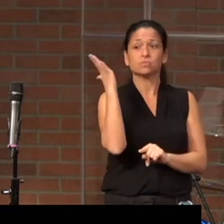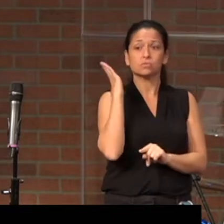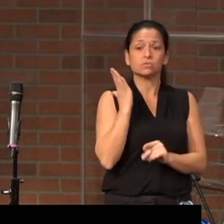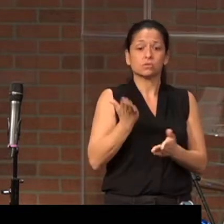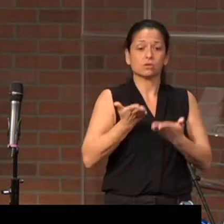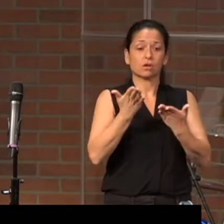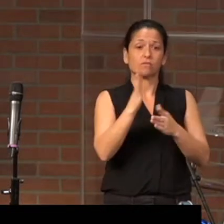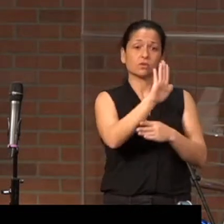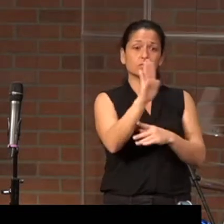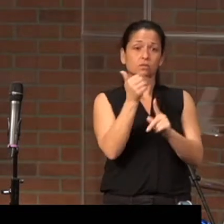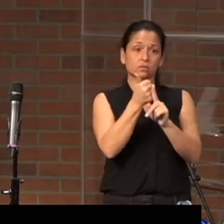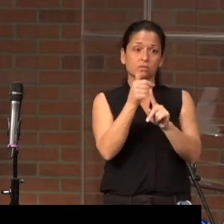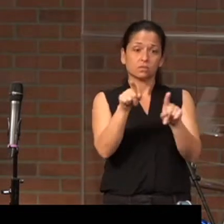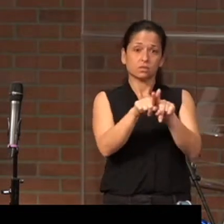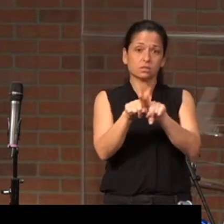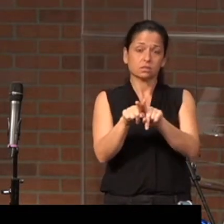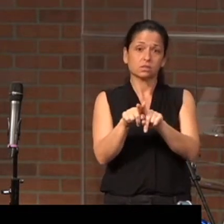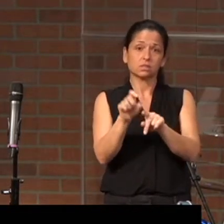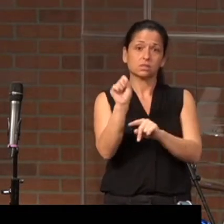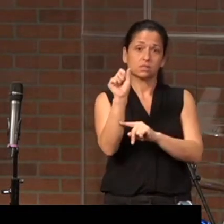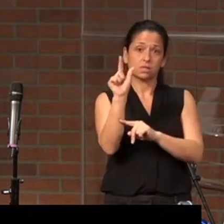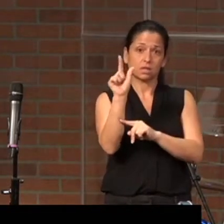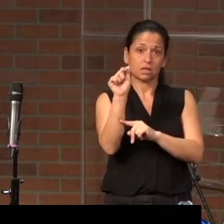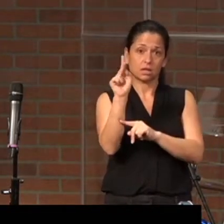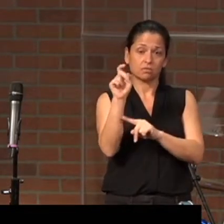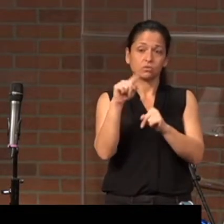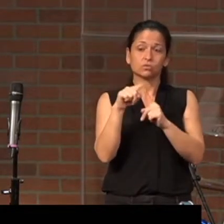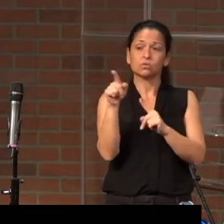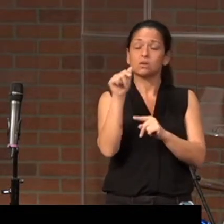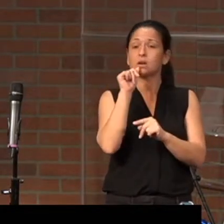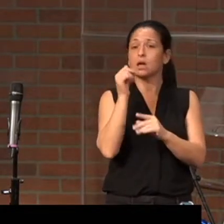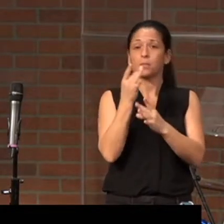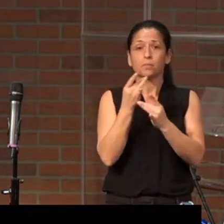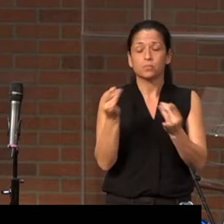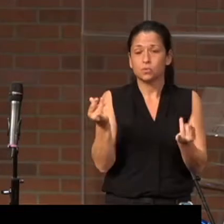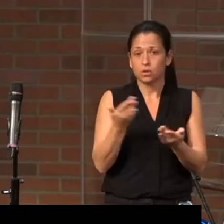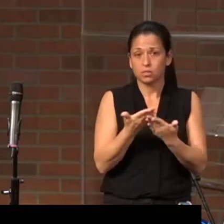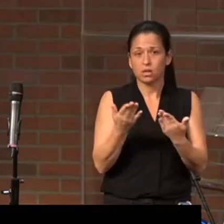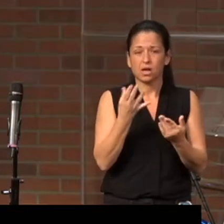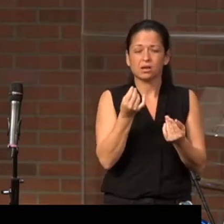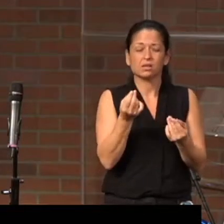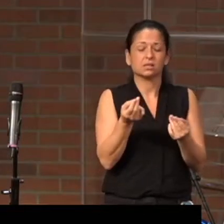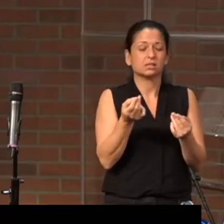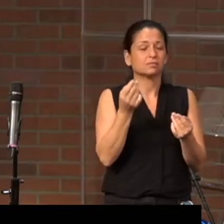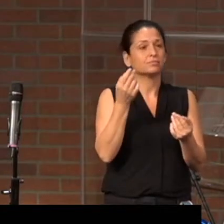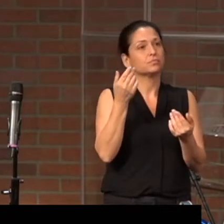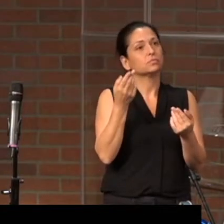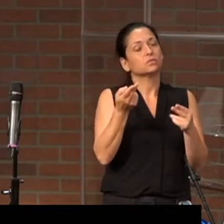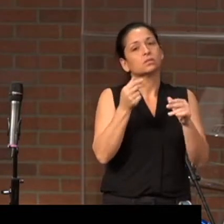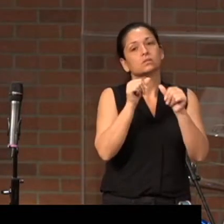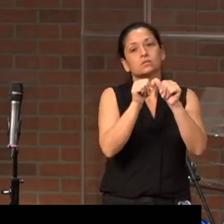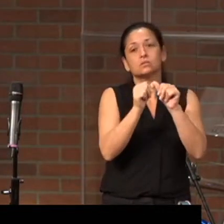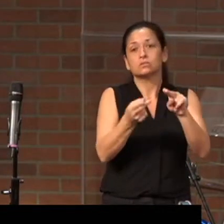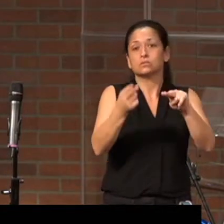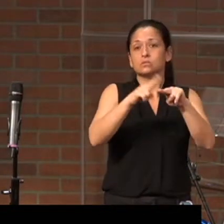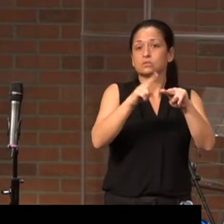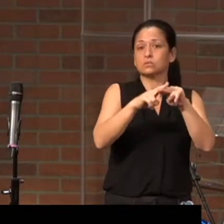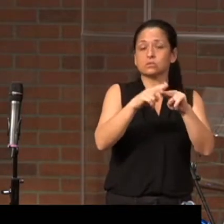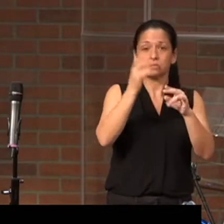as slaves to impurity and to ever-increasing wickedness, so now,